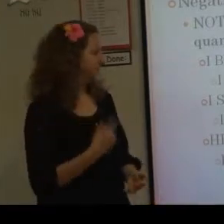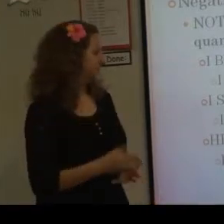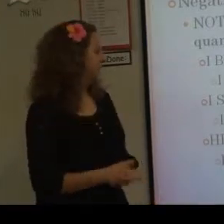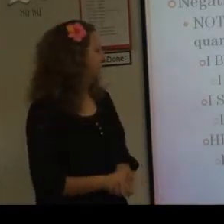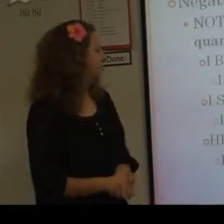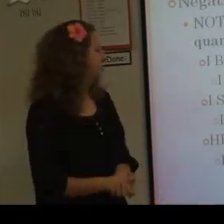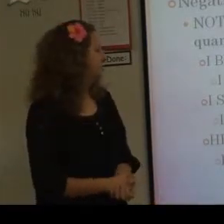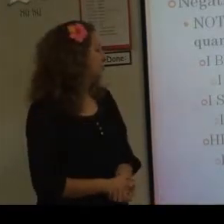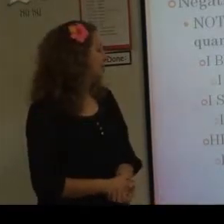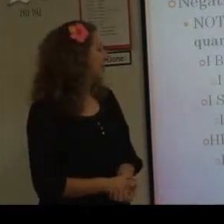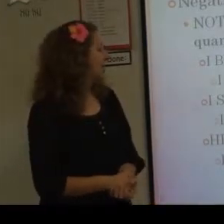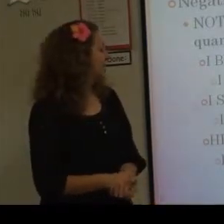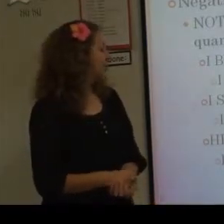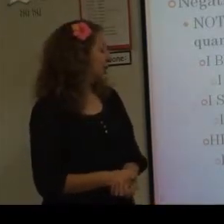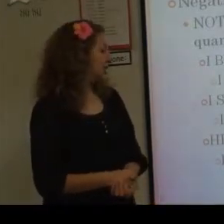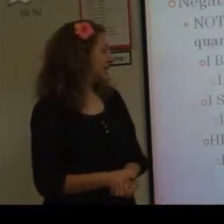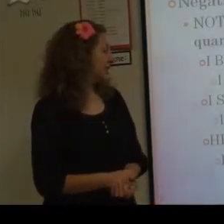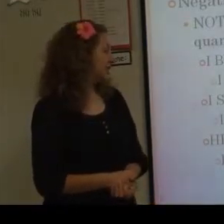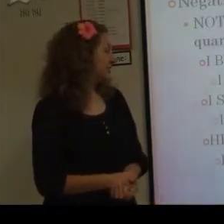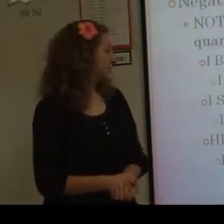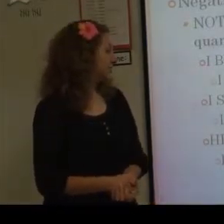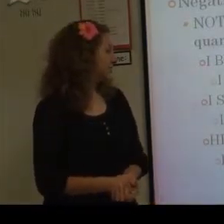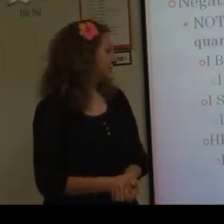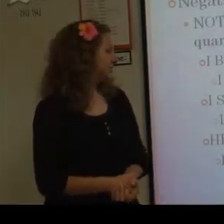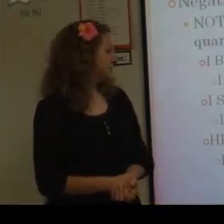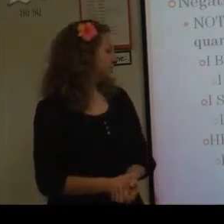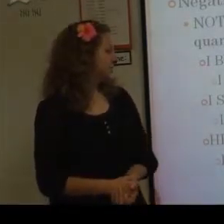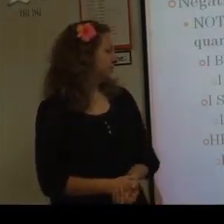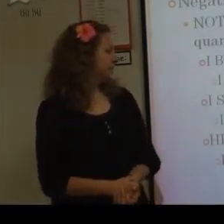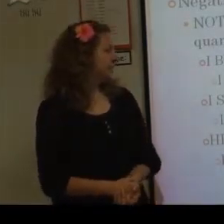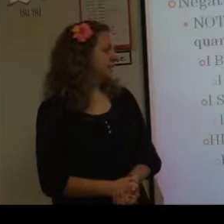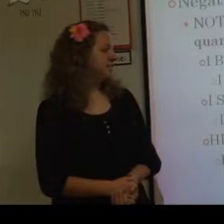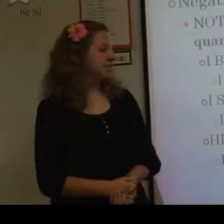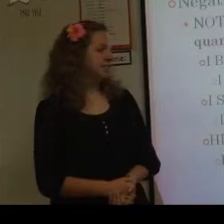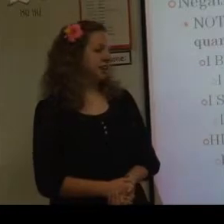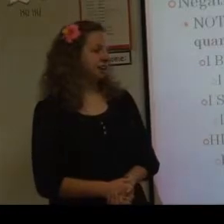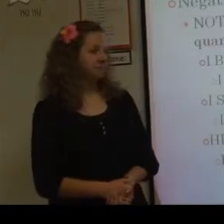Okay. What about, I saw nothing? I see nothing I.